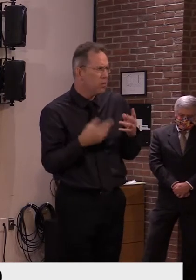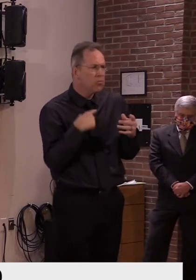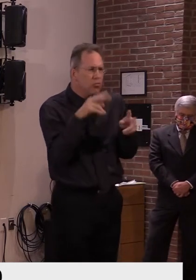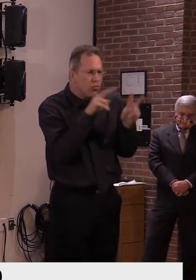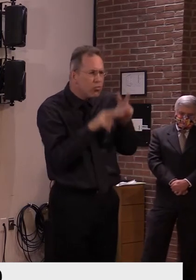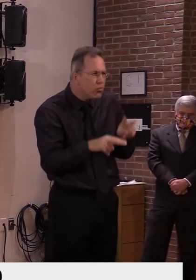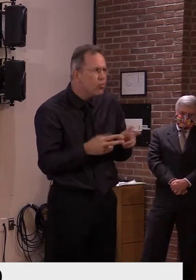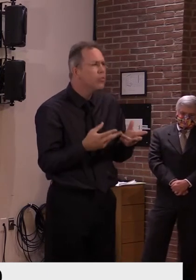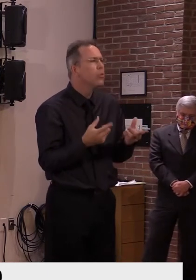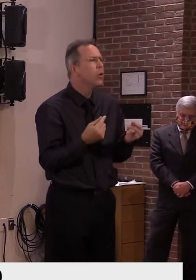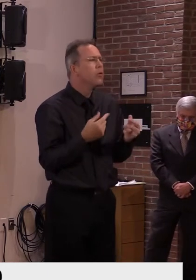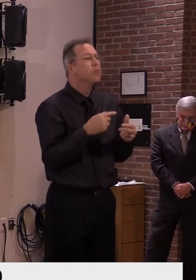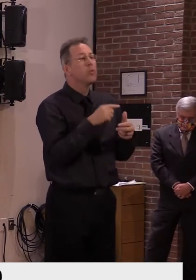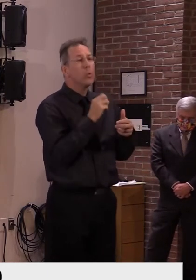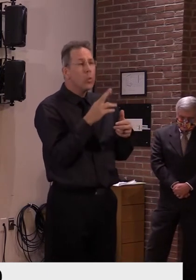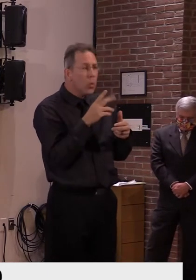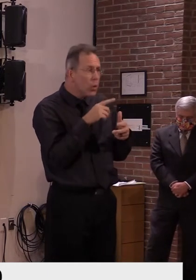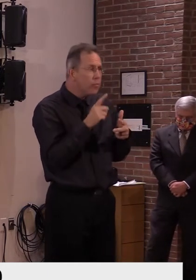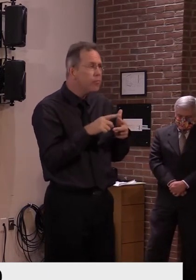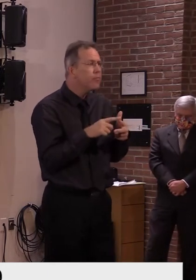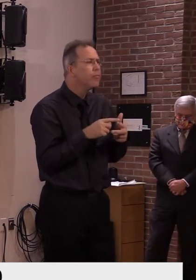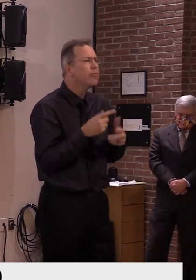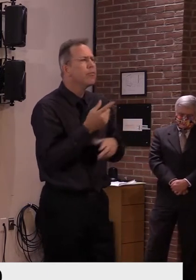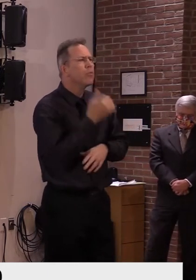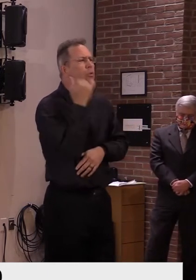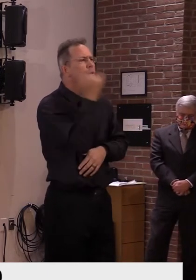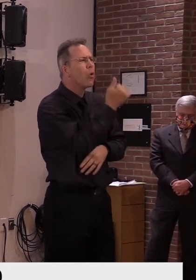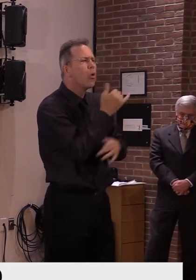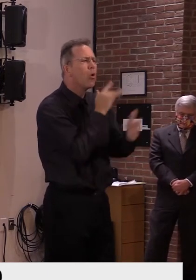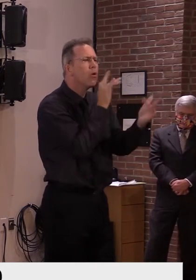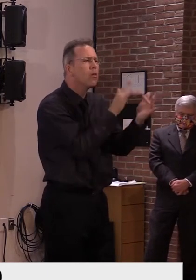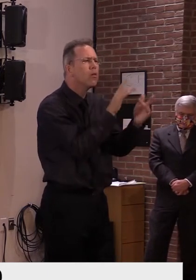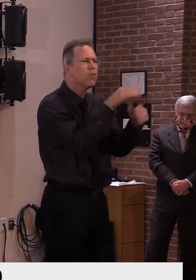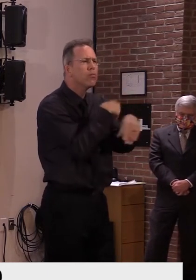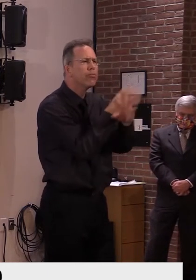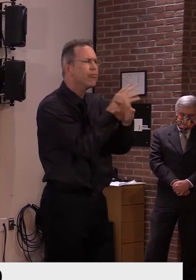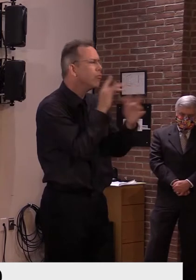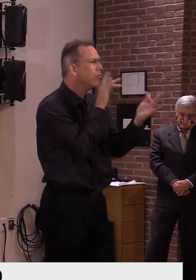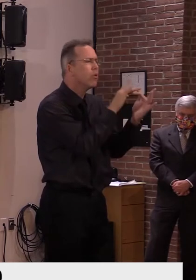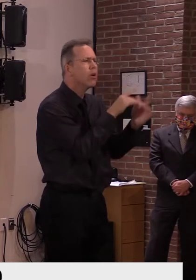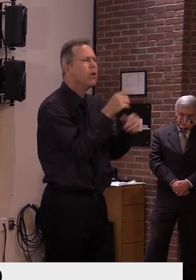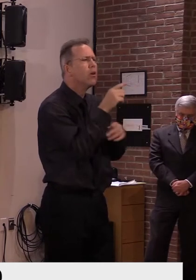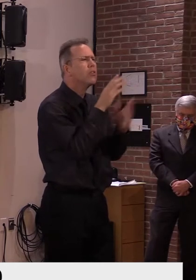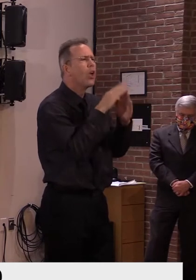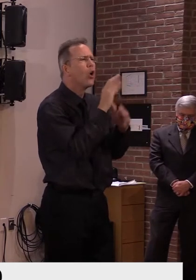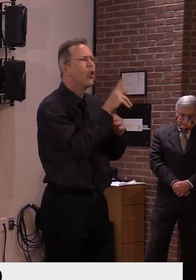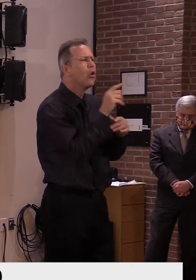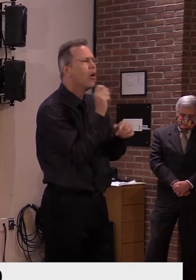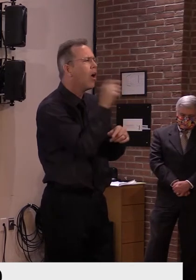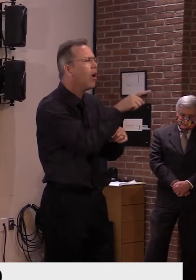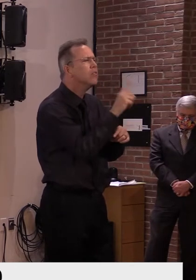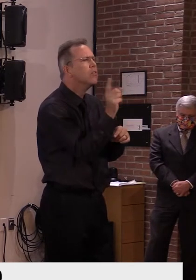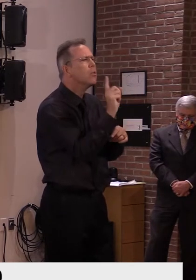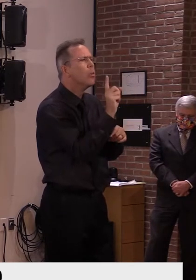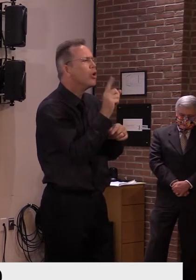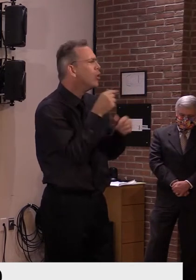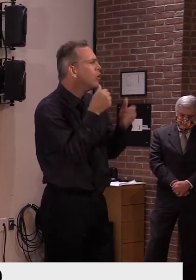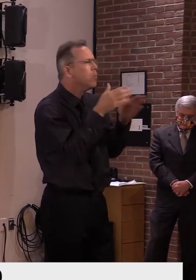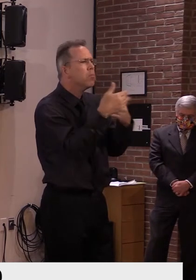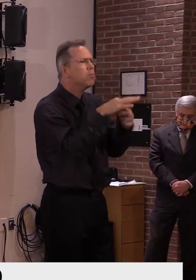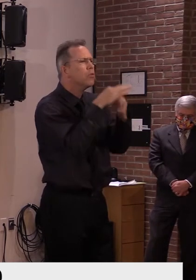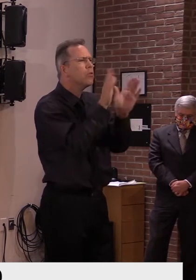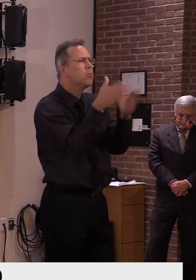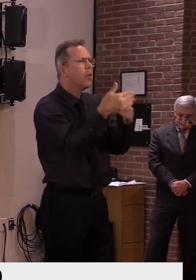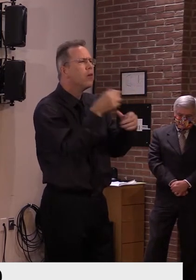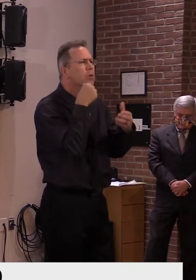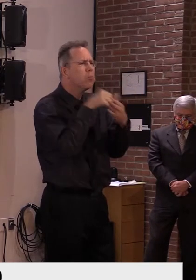clerk to find out where they have their drop box or mail slot for ballots. Or you can bring